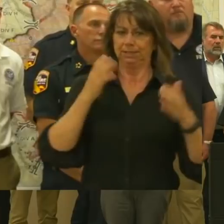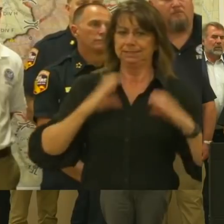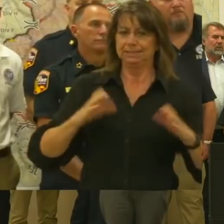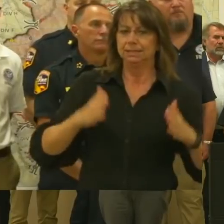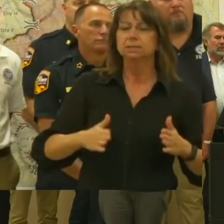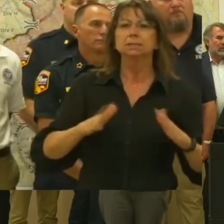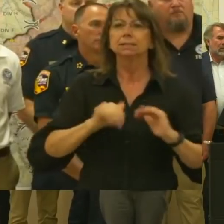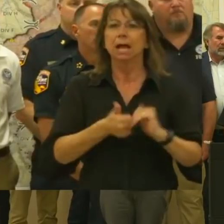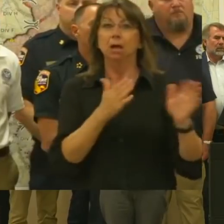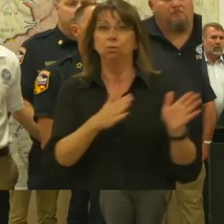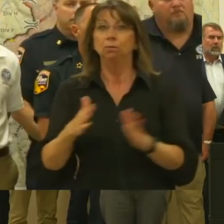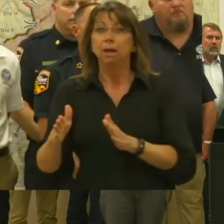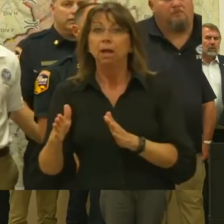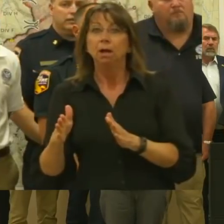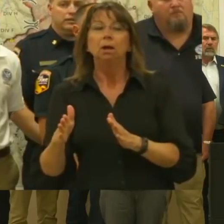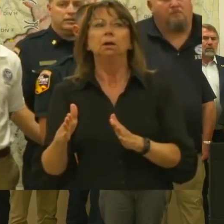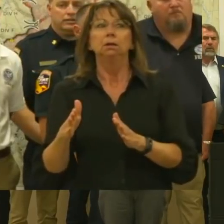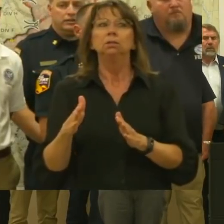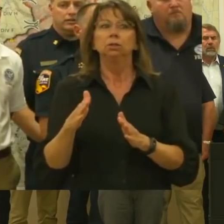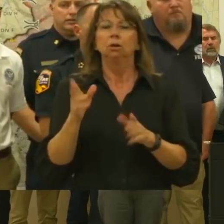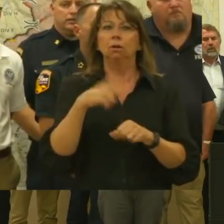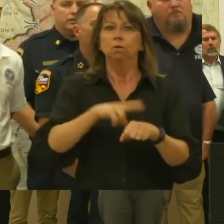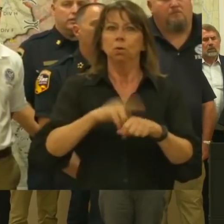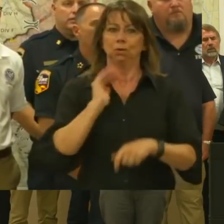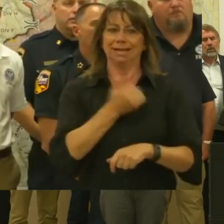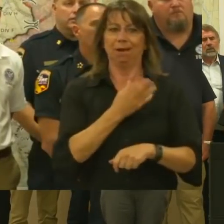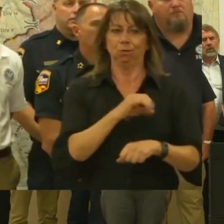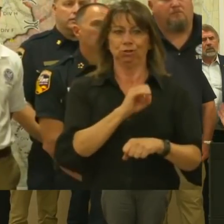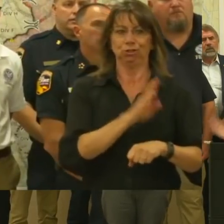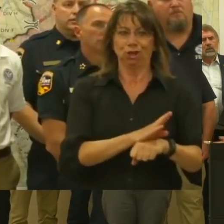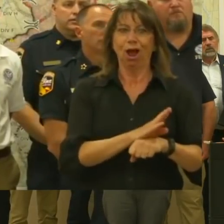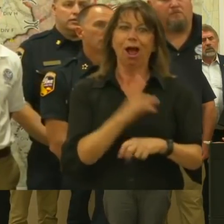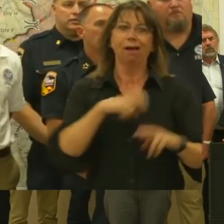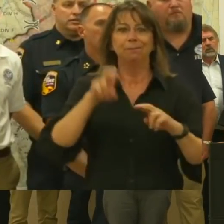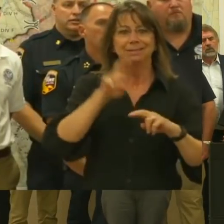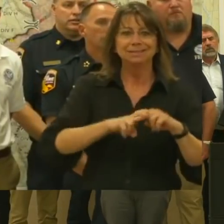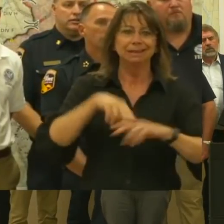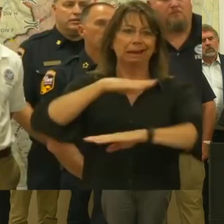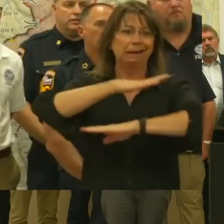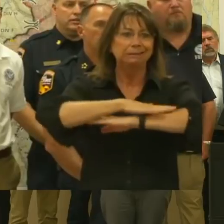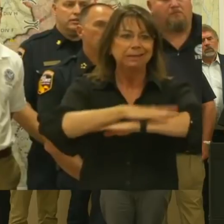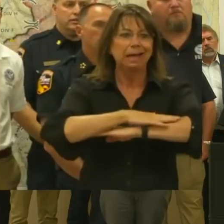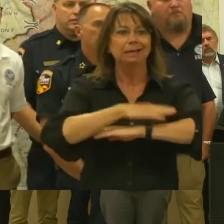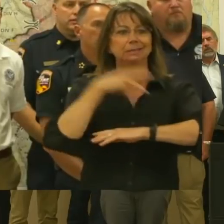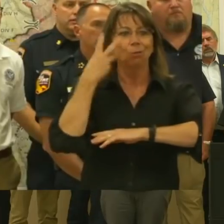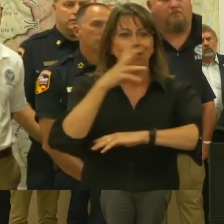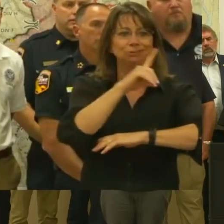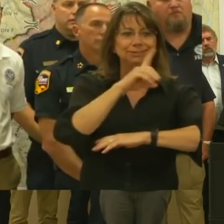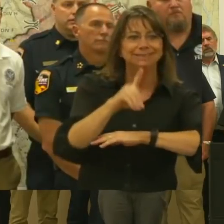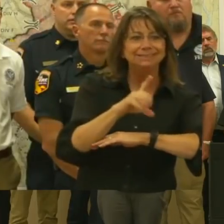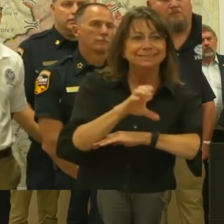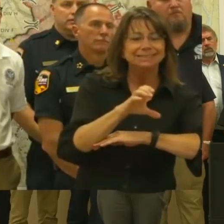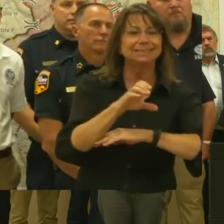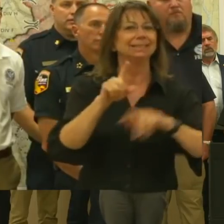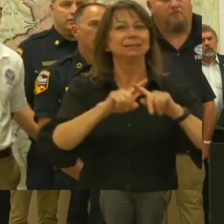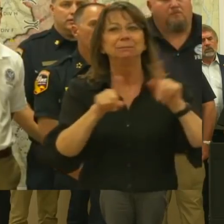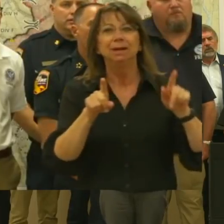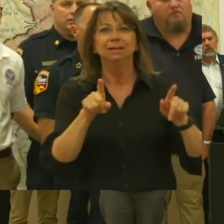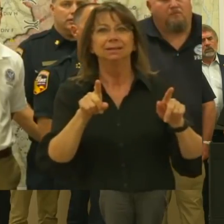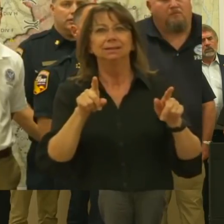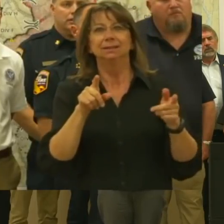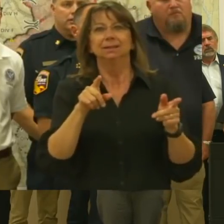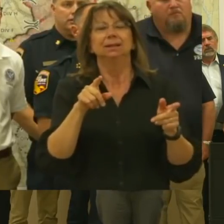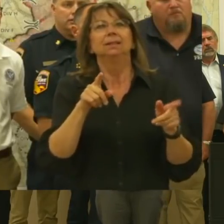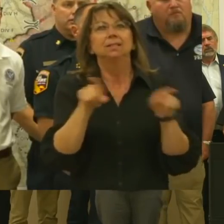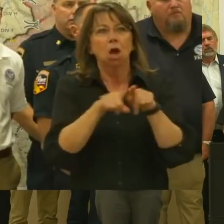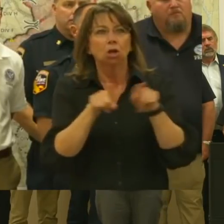It's truly not just a job reserved for someone who sits in a desk in a government building in D.C., and it's not just the job of the brave men and